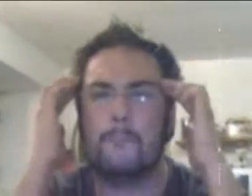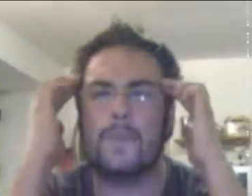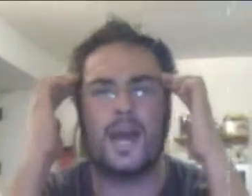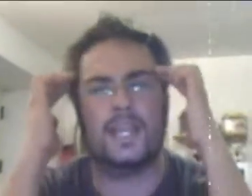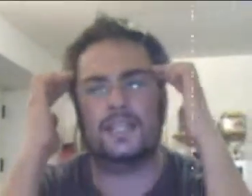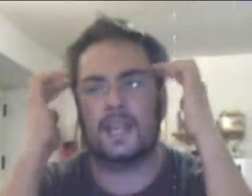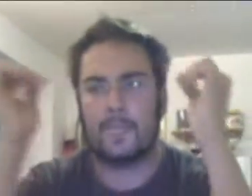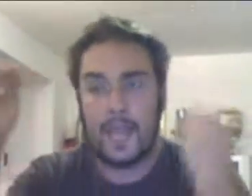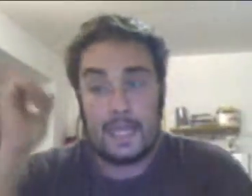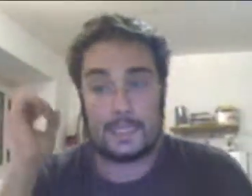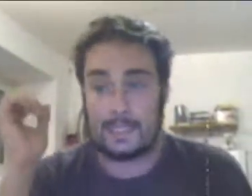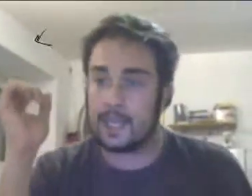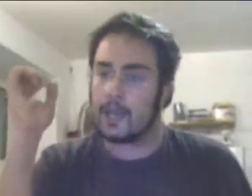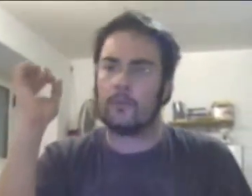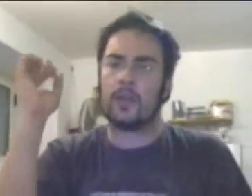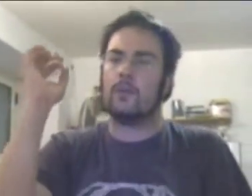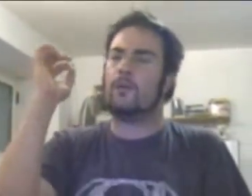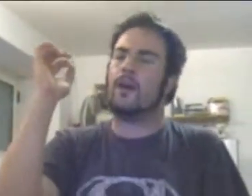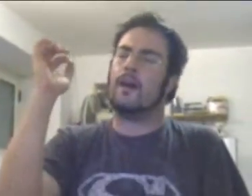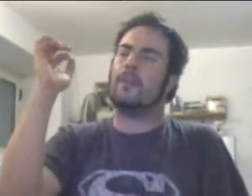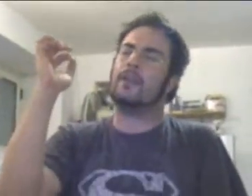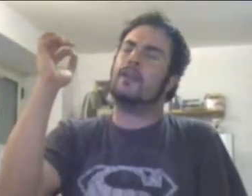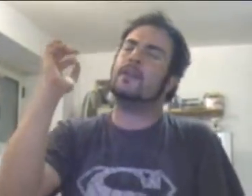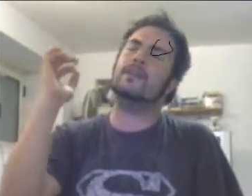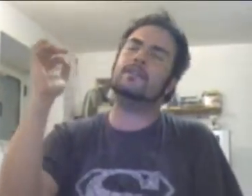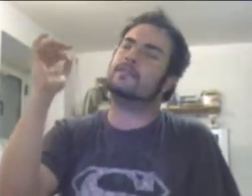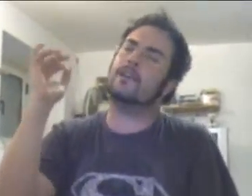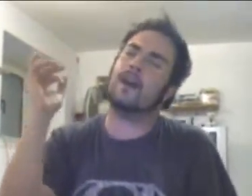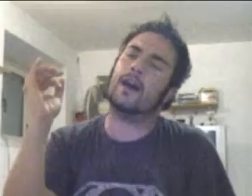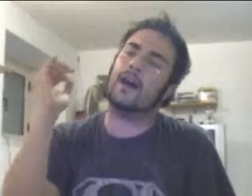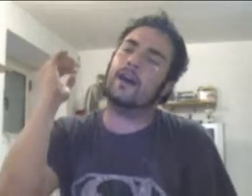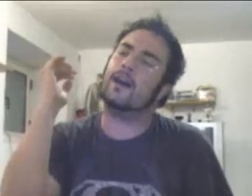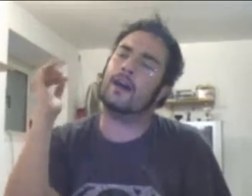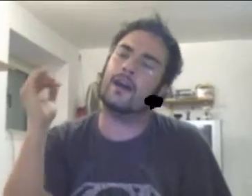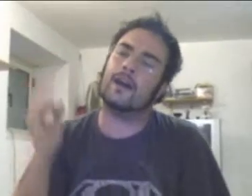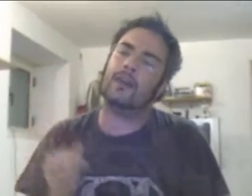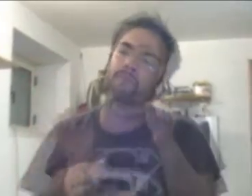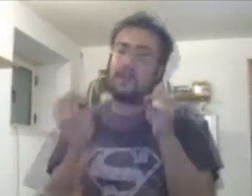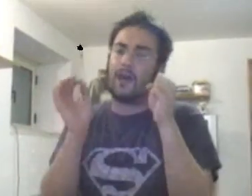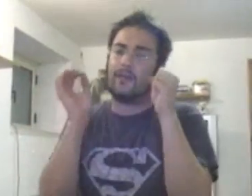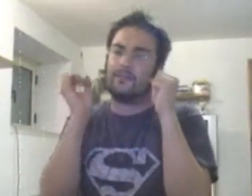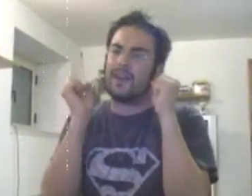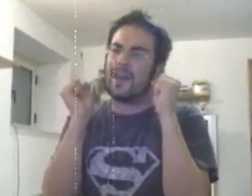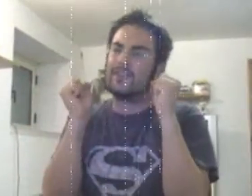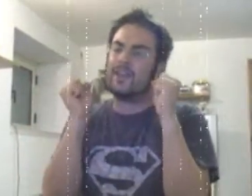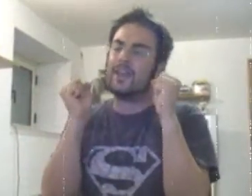mind Tell me what is not I am ready